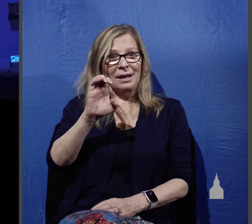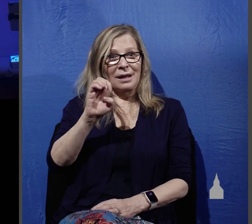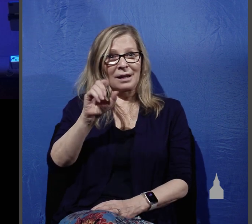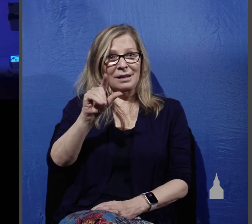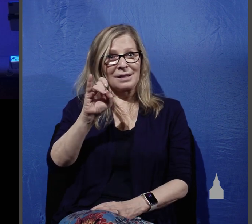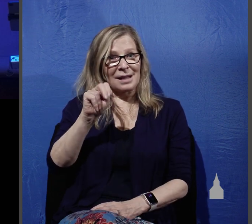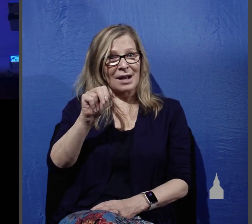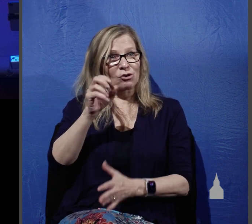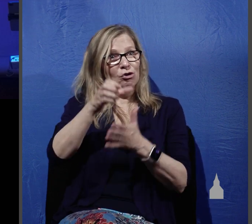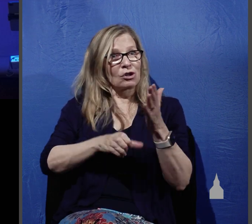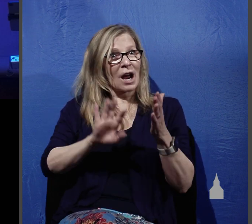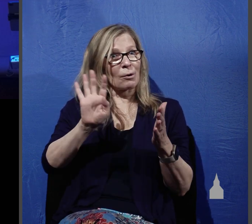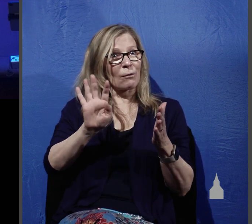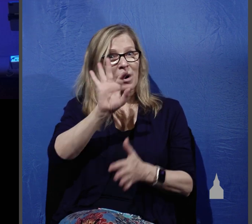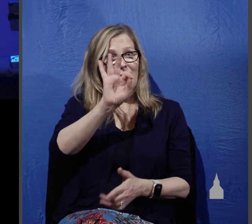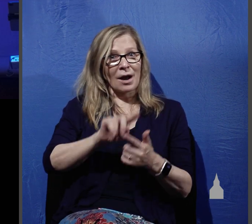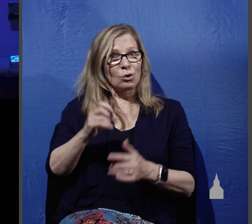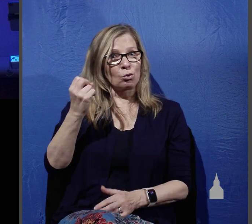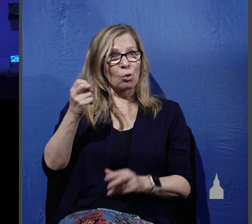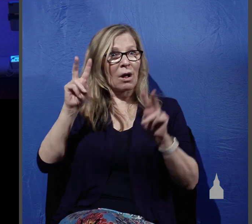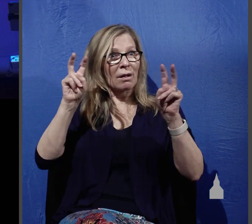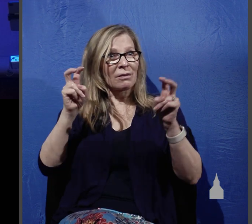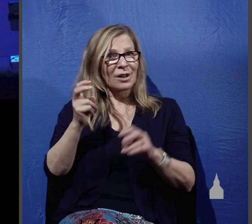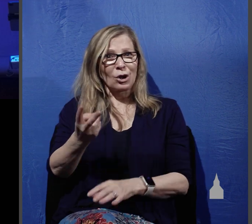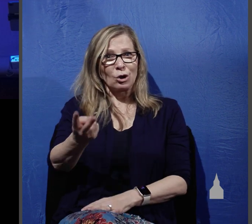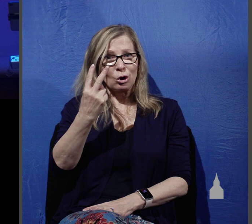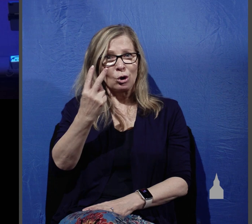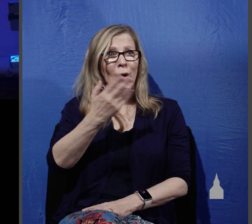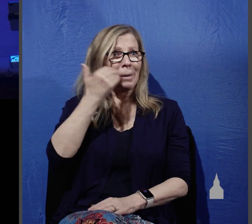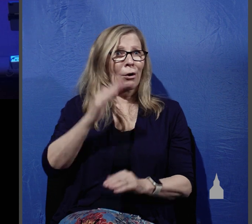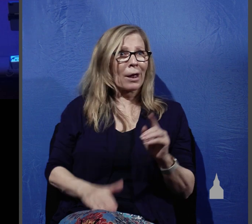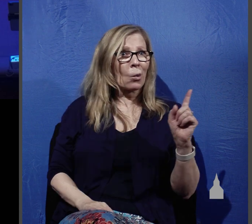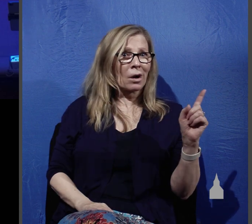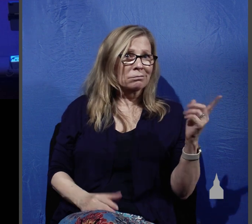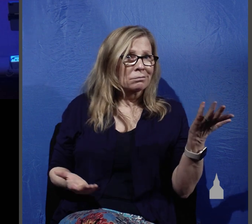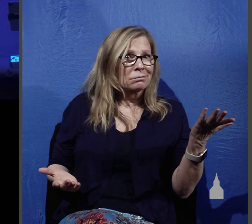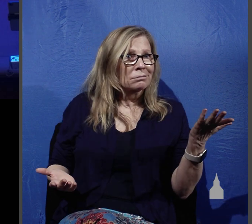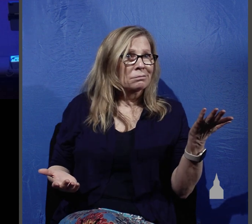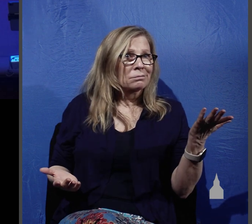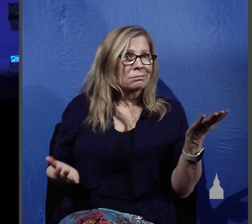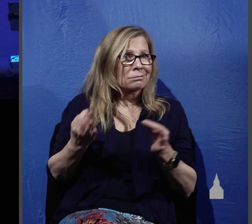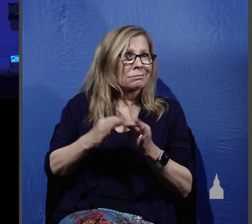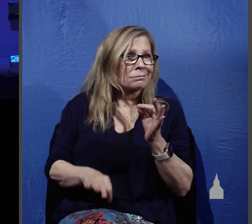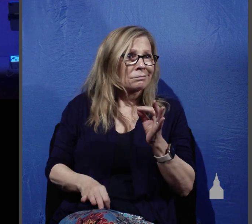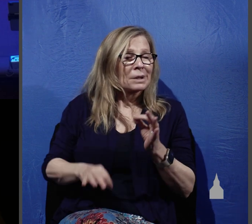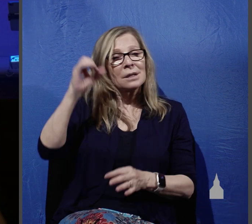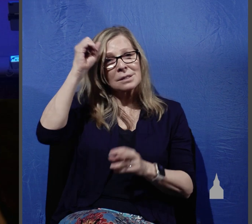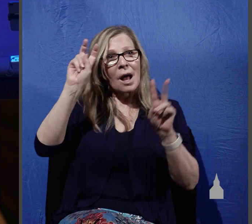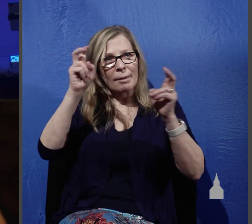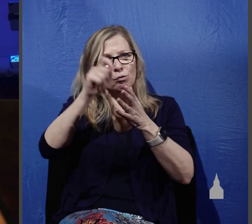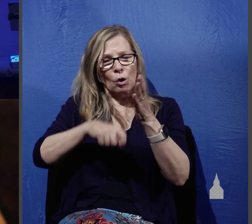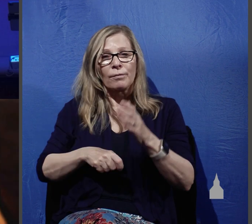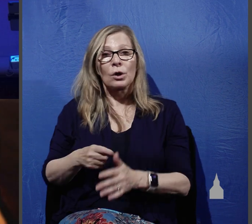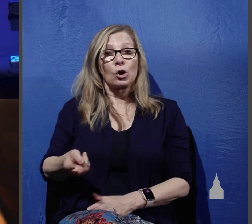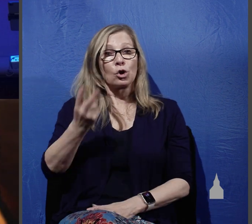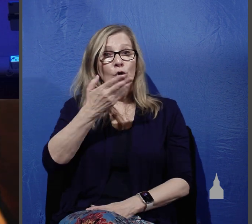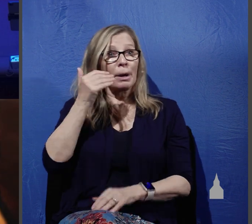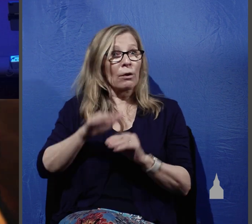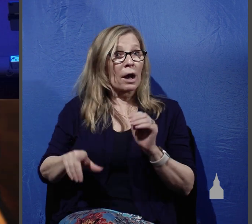9 through 12, two are better than one. Here's what Solomon wrote. Two are better than one because they have a good return